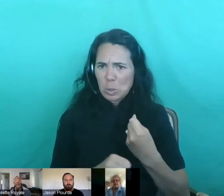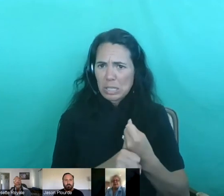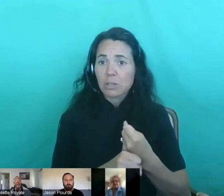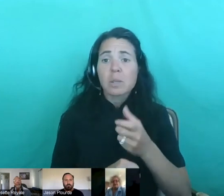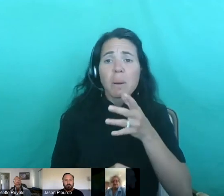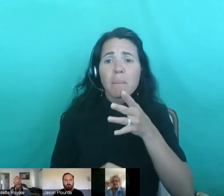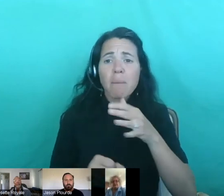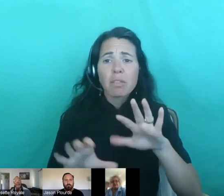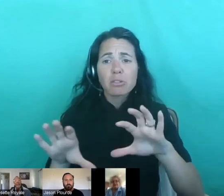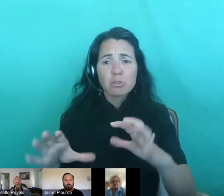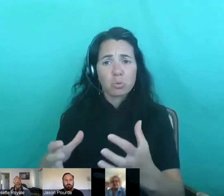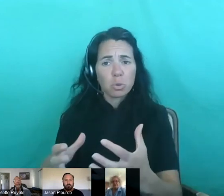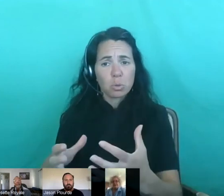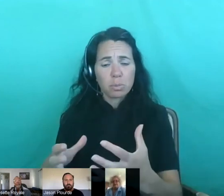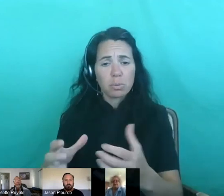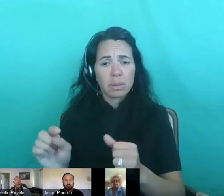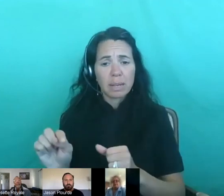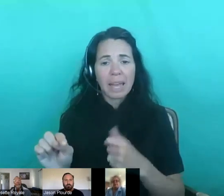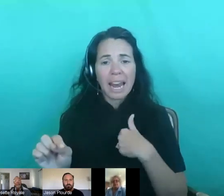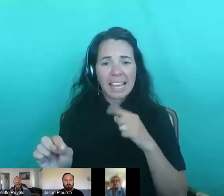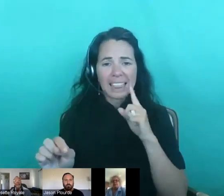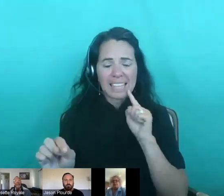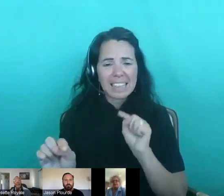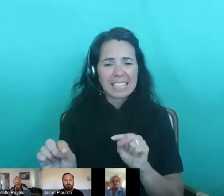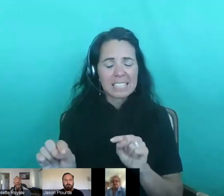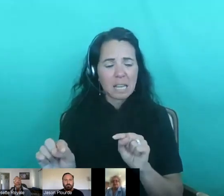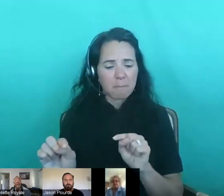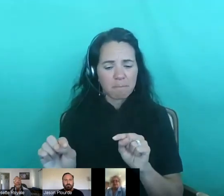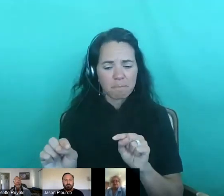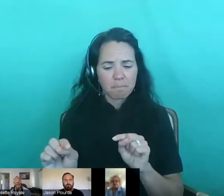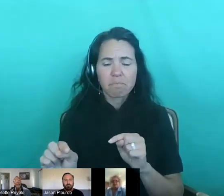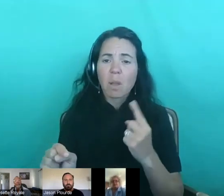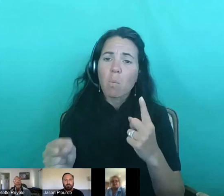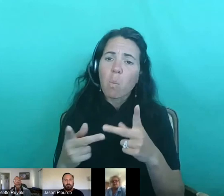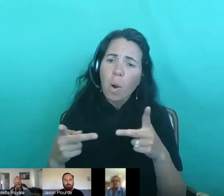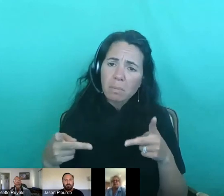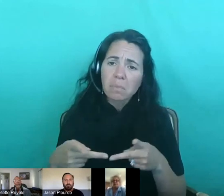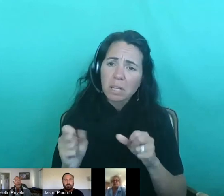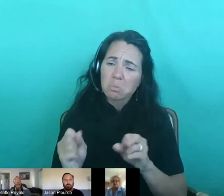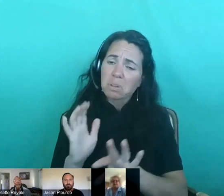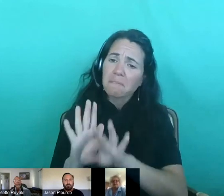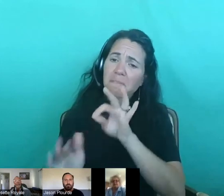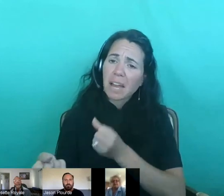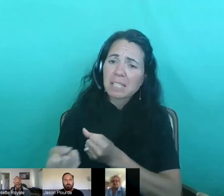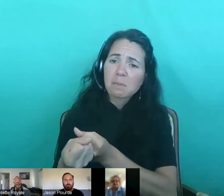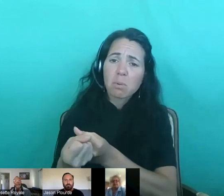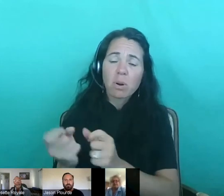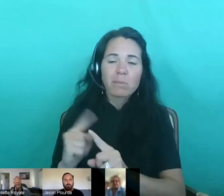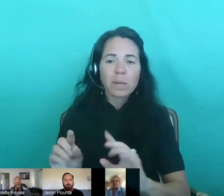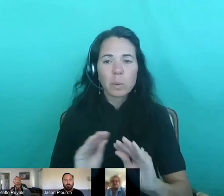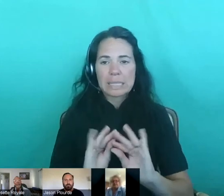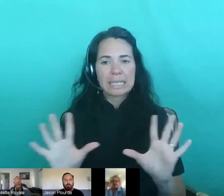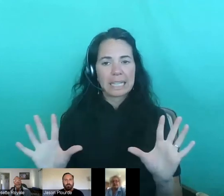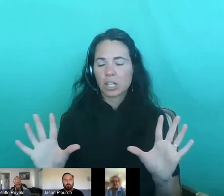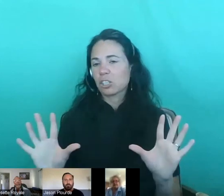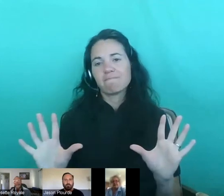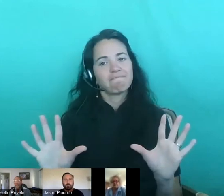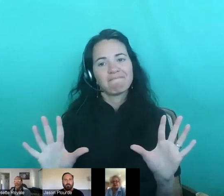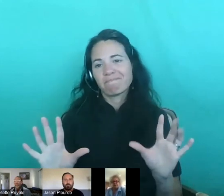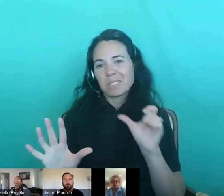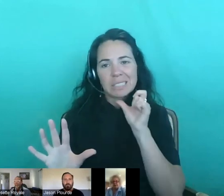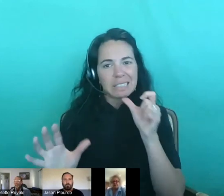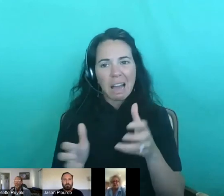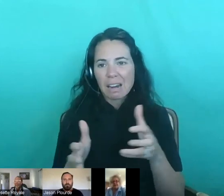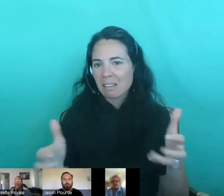one place people could get support, but it was pretty clear that we didn't have a lot of